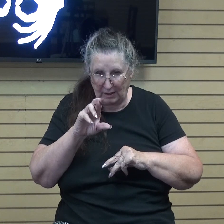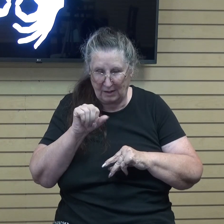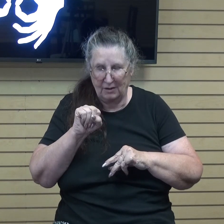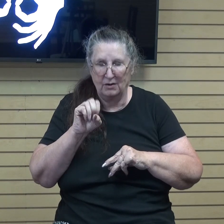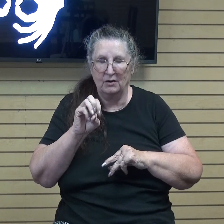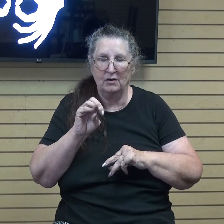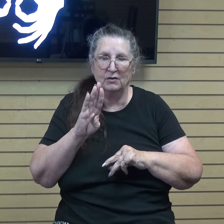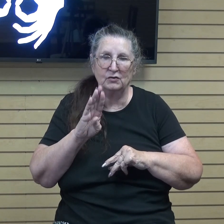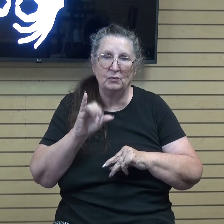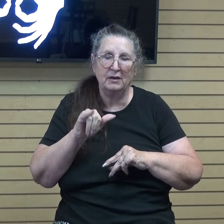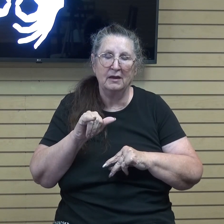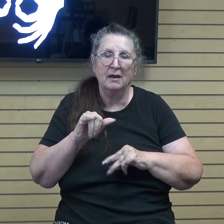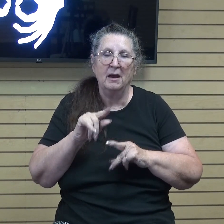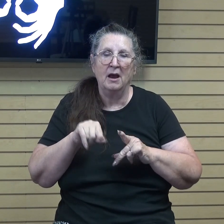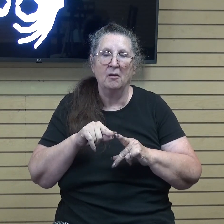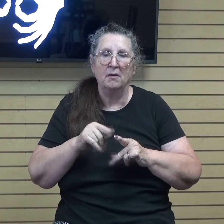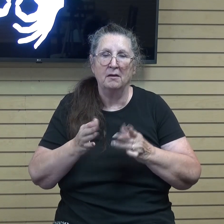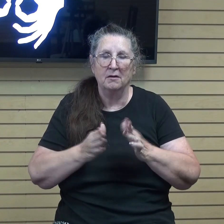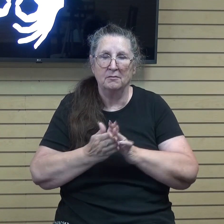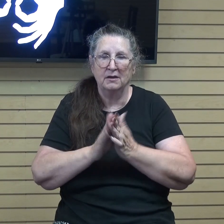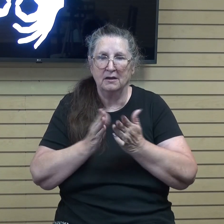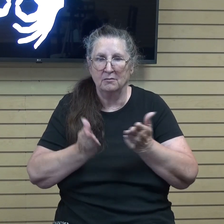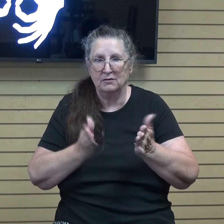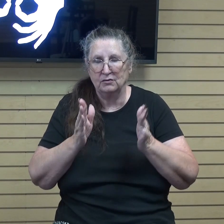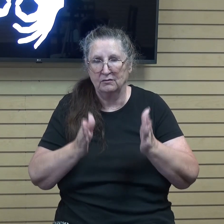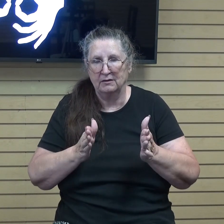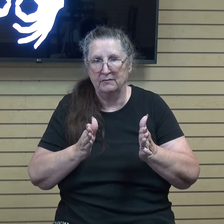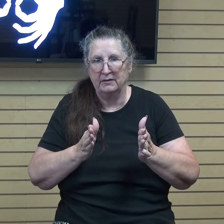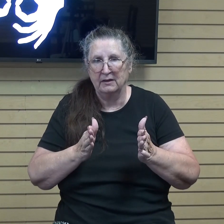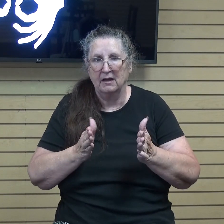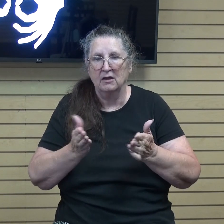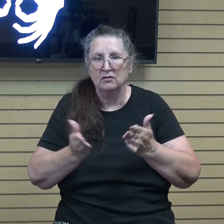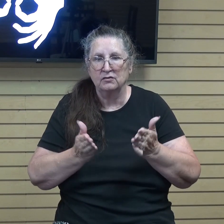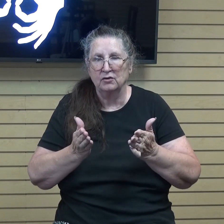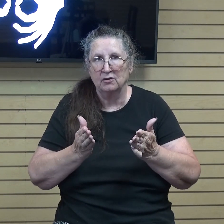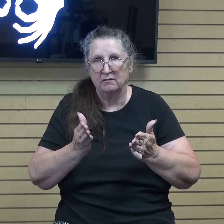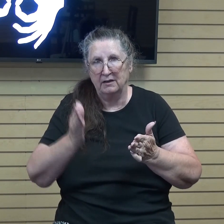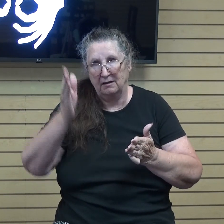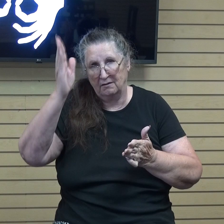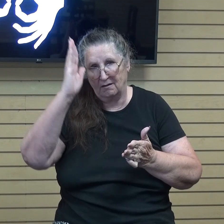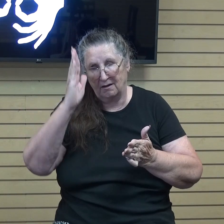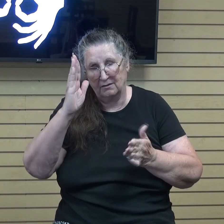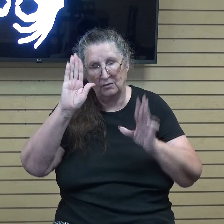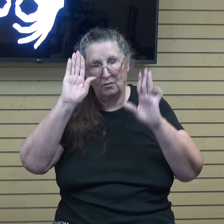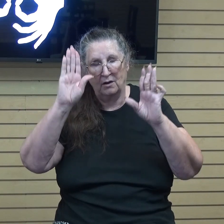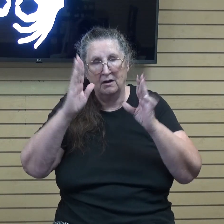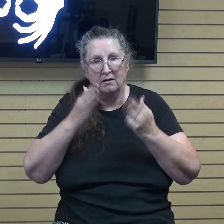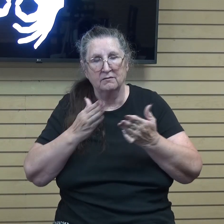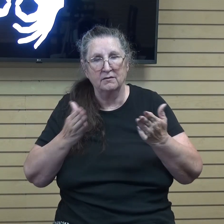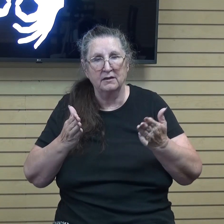of God. Serving God is a wonderful thing if we understand what it is